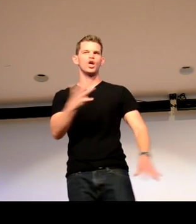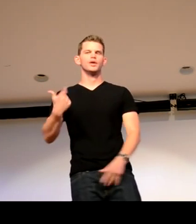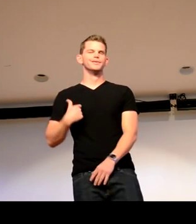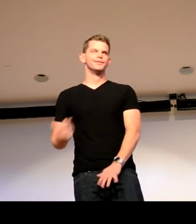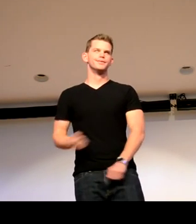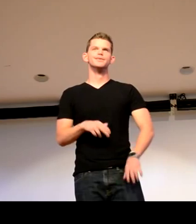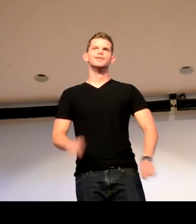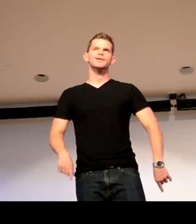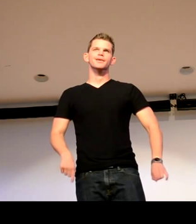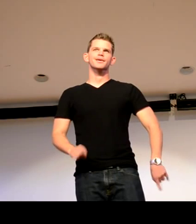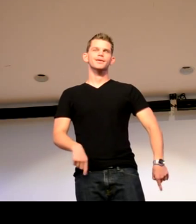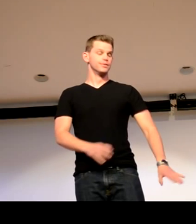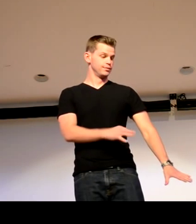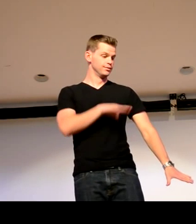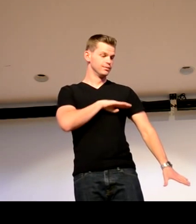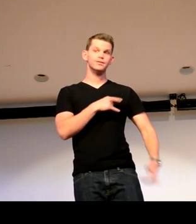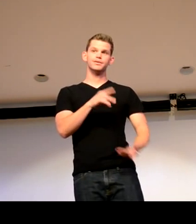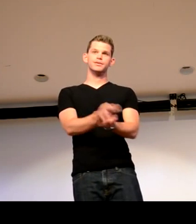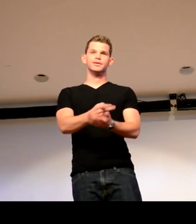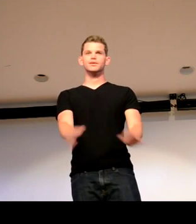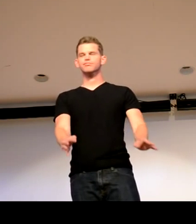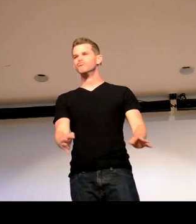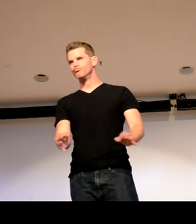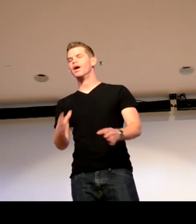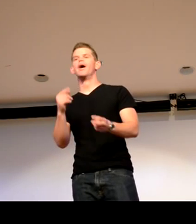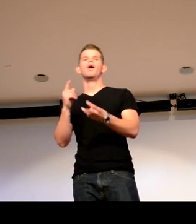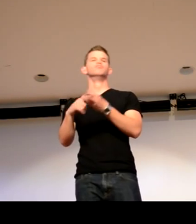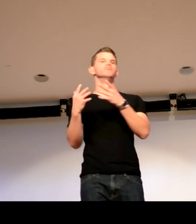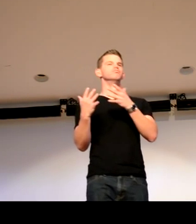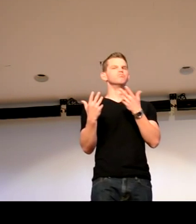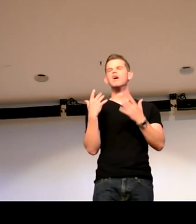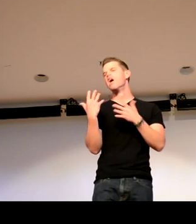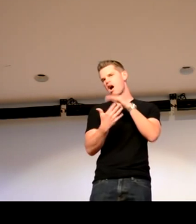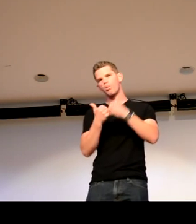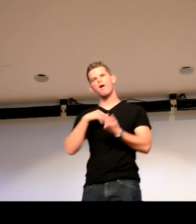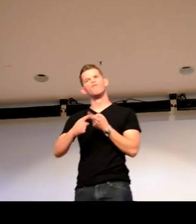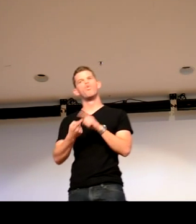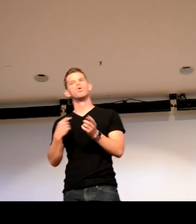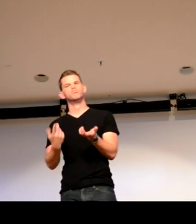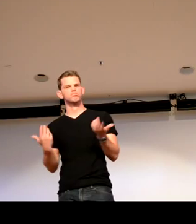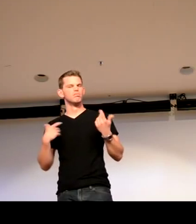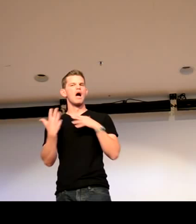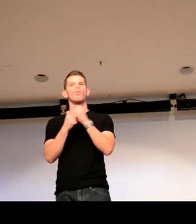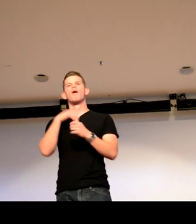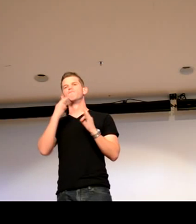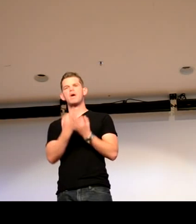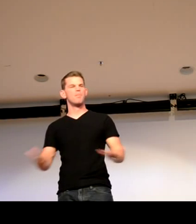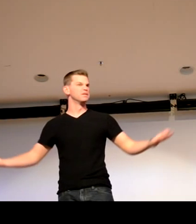Yeah, he's got a lot of energy, so we've got to get him out. Hopefully he's okay with that, and that's good enough. I also like to socialize with my